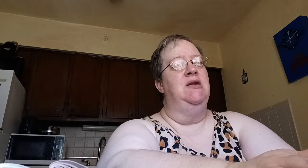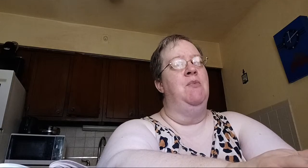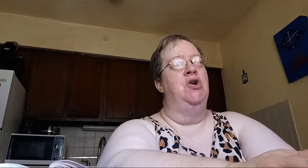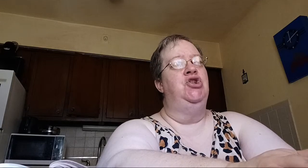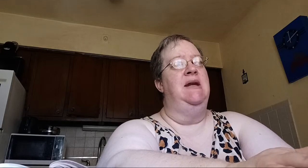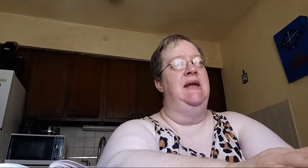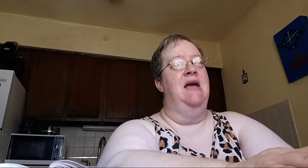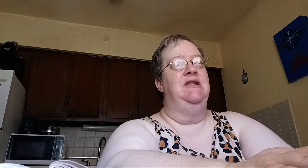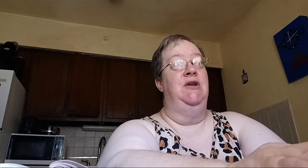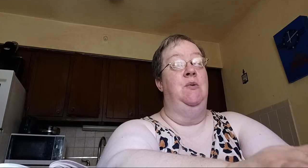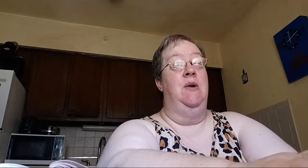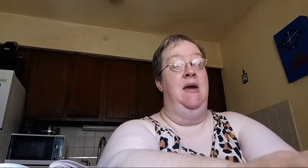margin that he has for you. Okay.